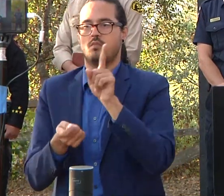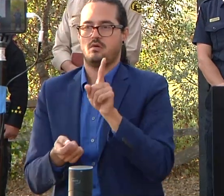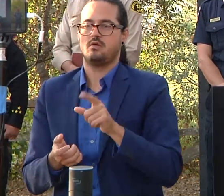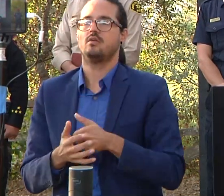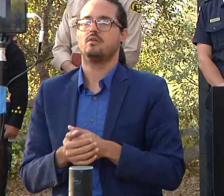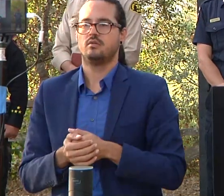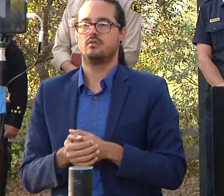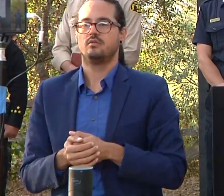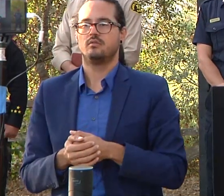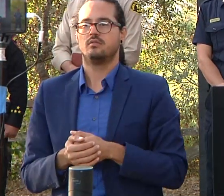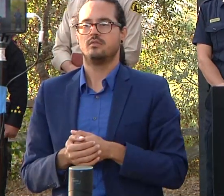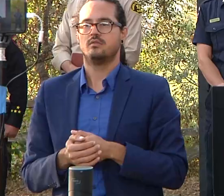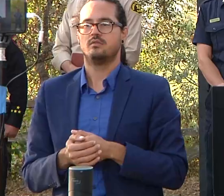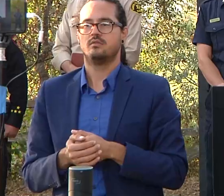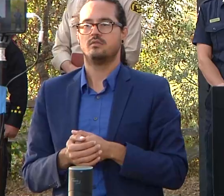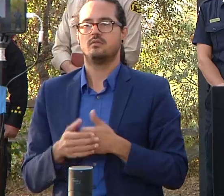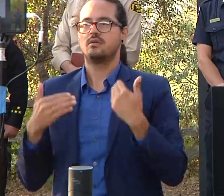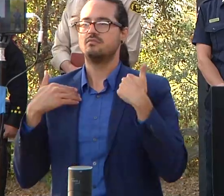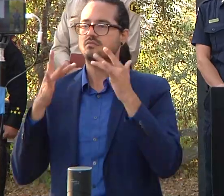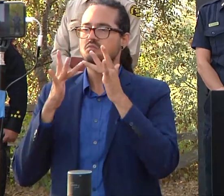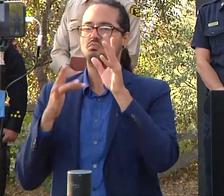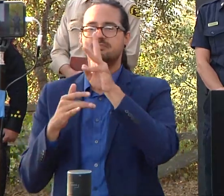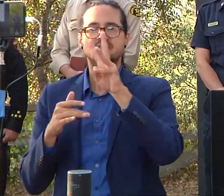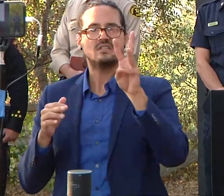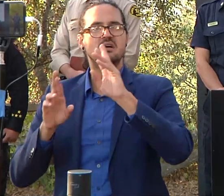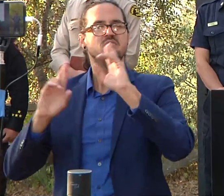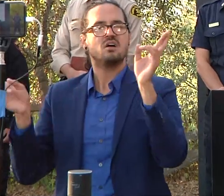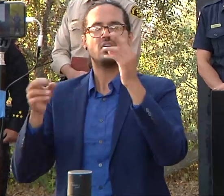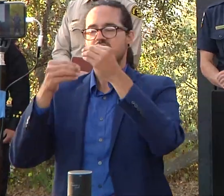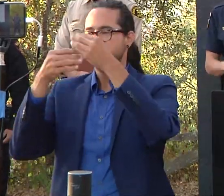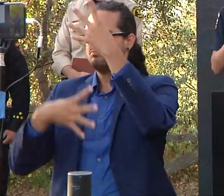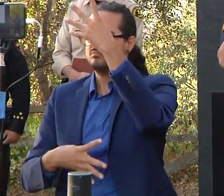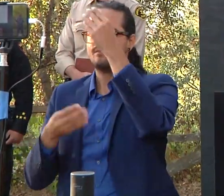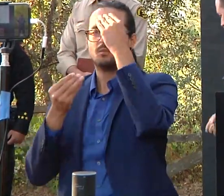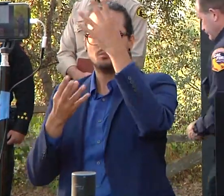fact sheets that are sent out every day so thank you again